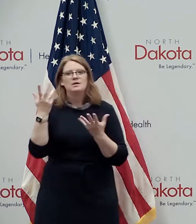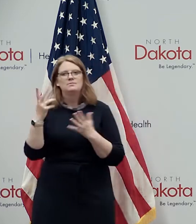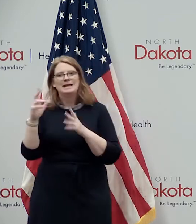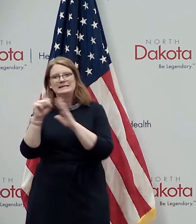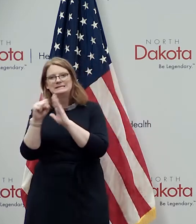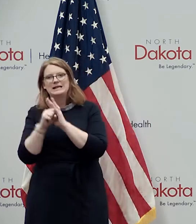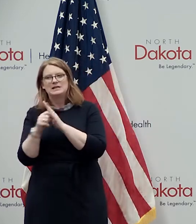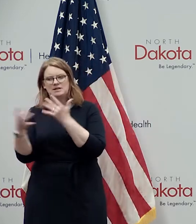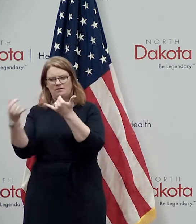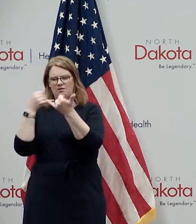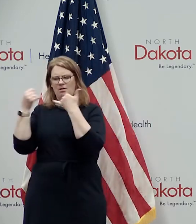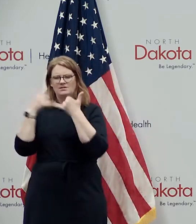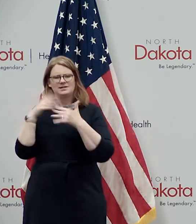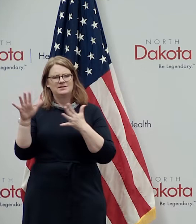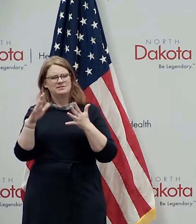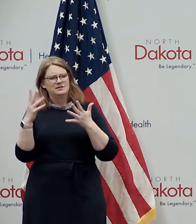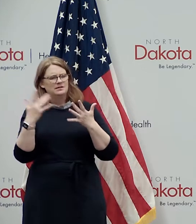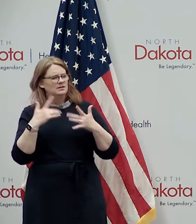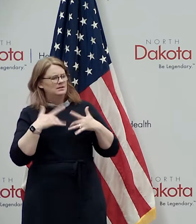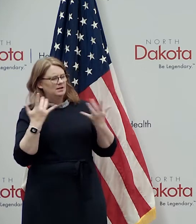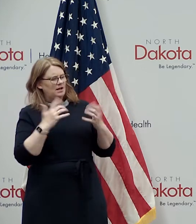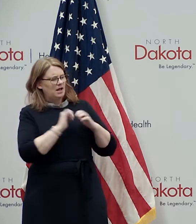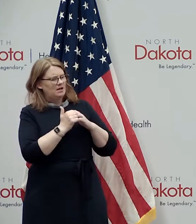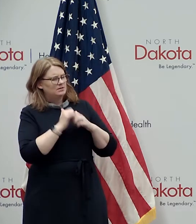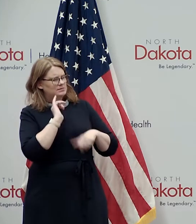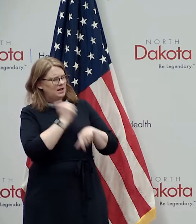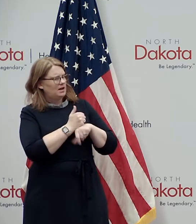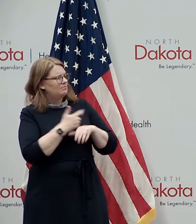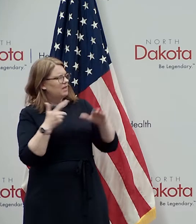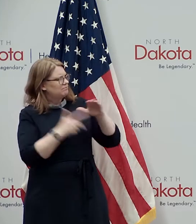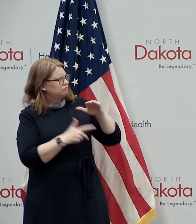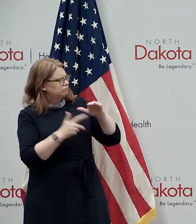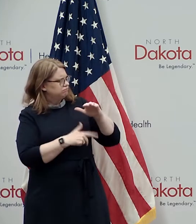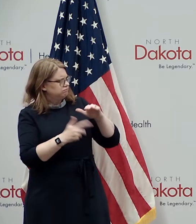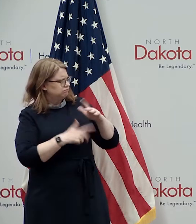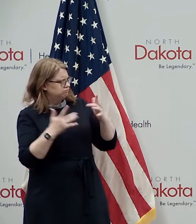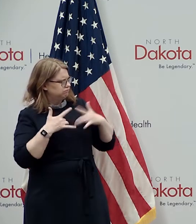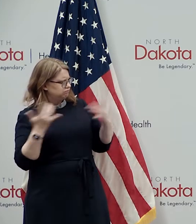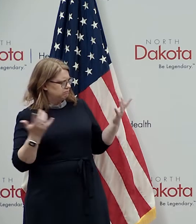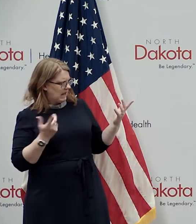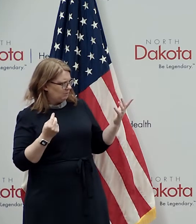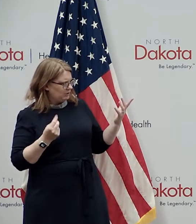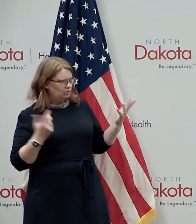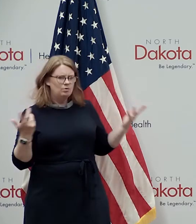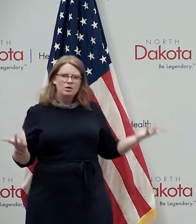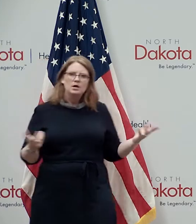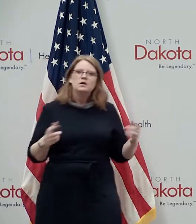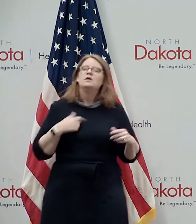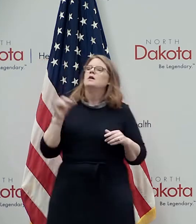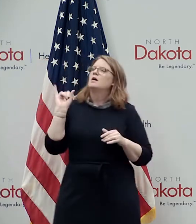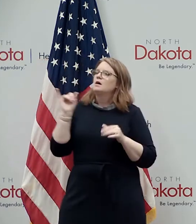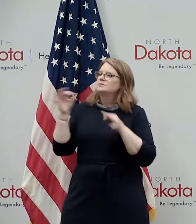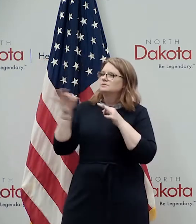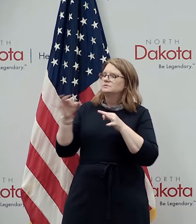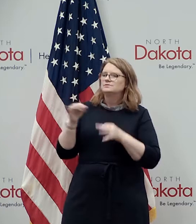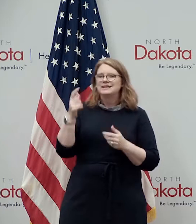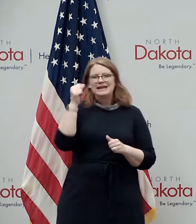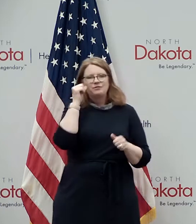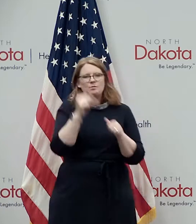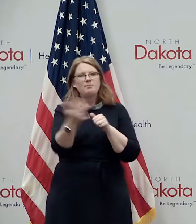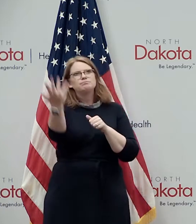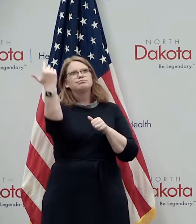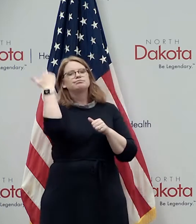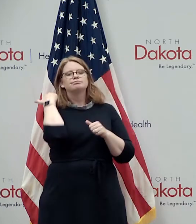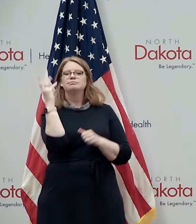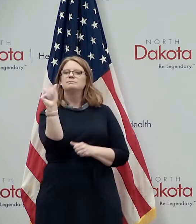are you doing that and to give you some idea of of their effort if you remember way back when we're in amadon that